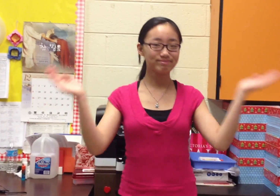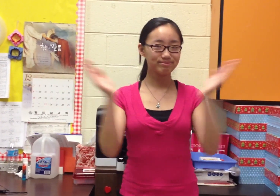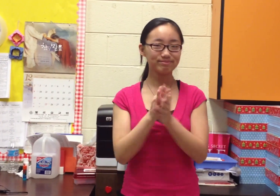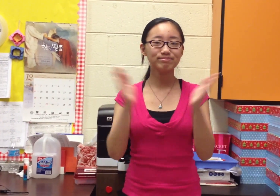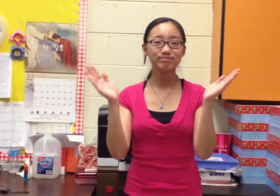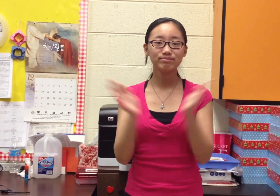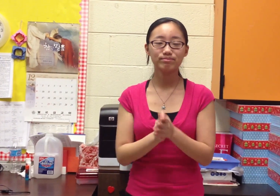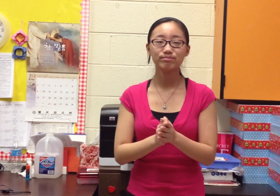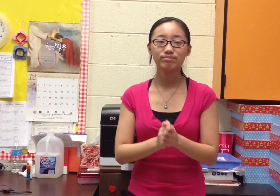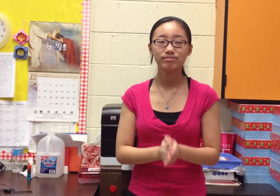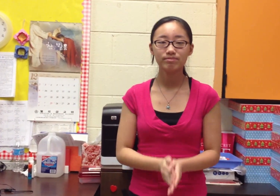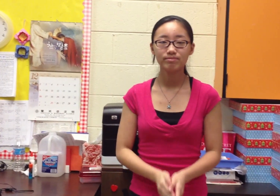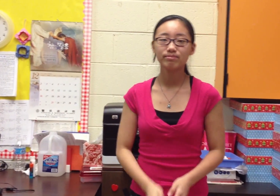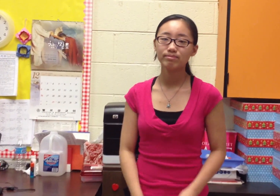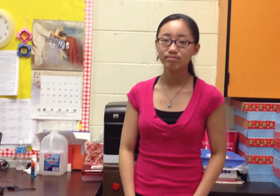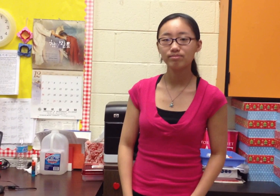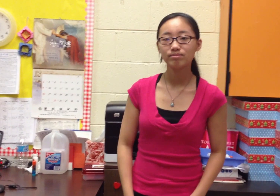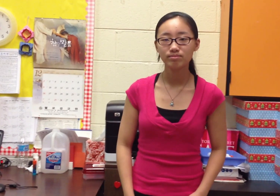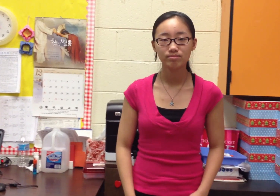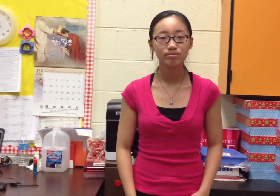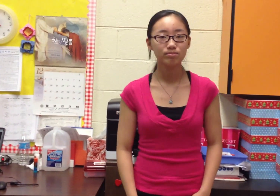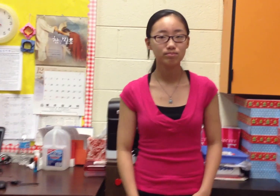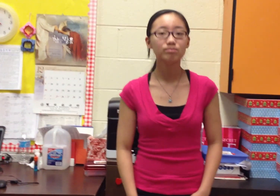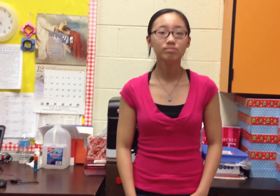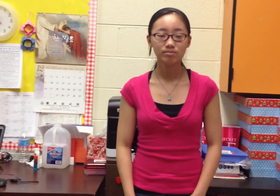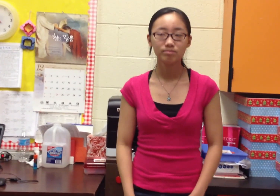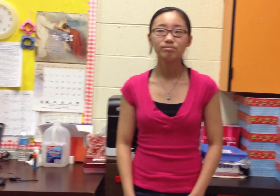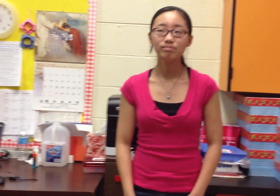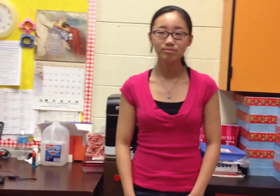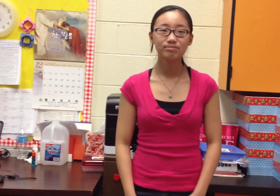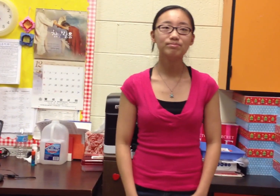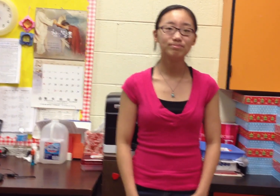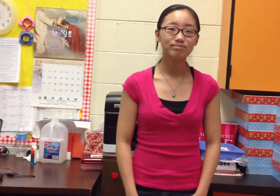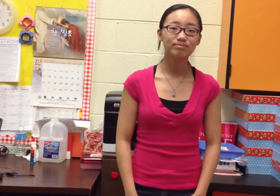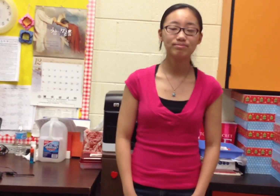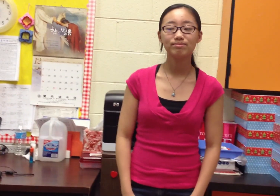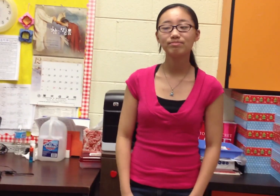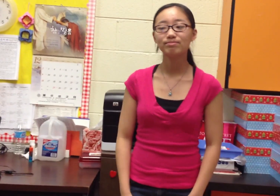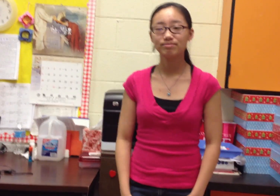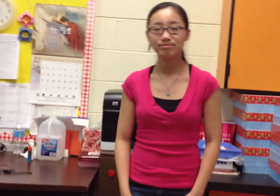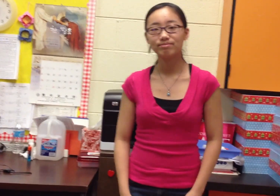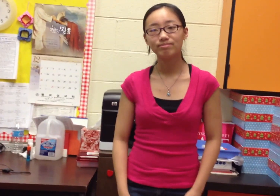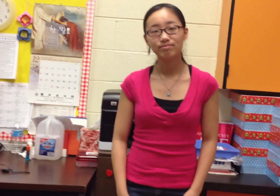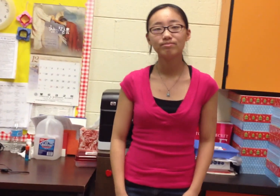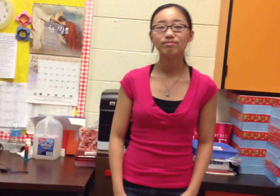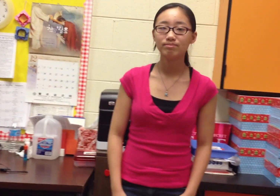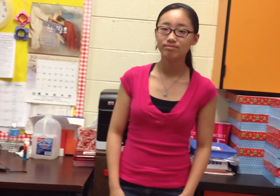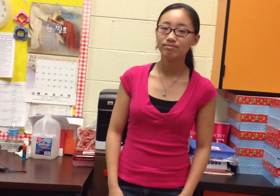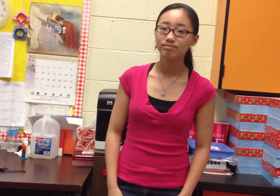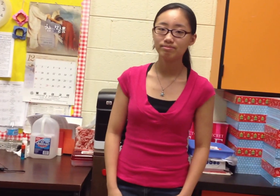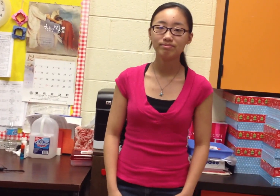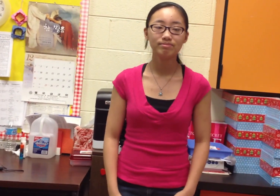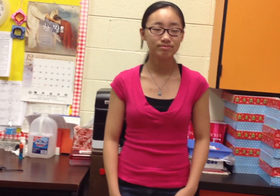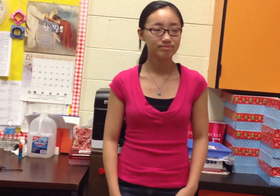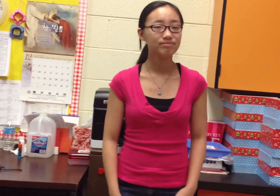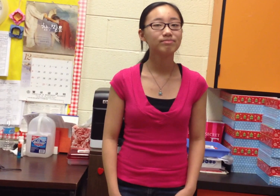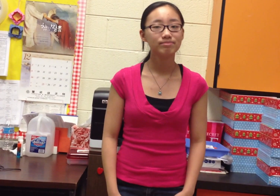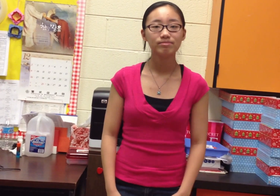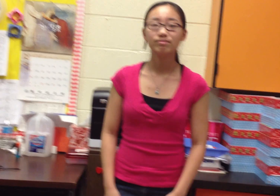kingdom The Virgin Mary had a baby boy